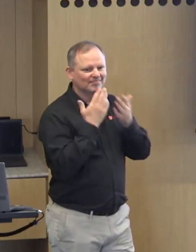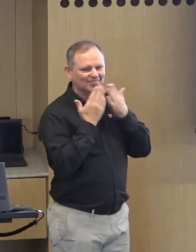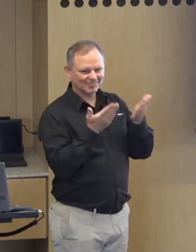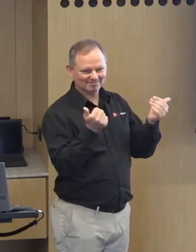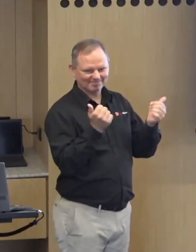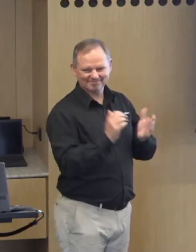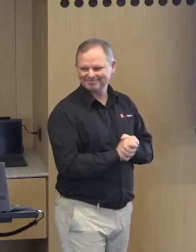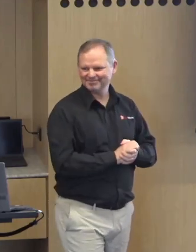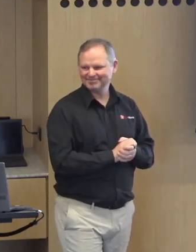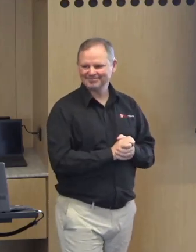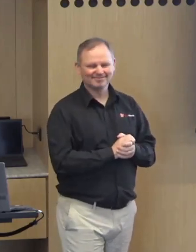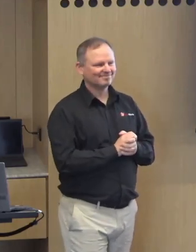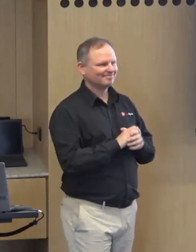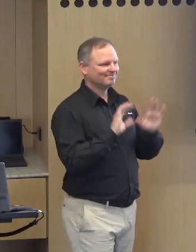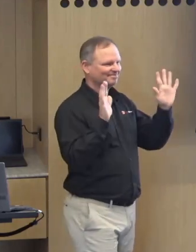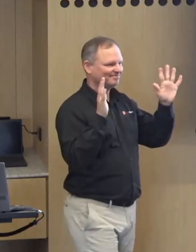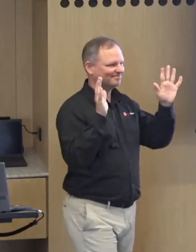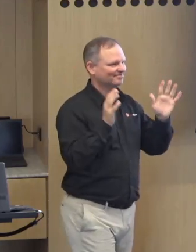outcome thank you for your attention ladies and gentlemen